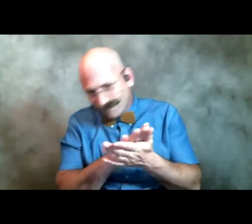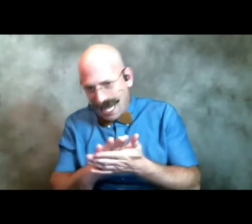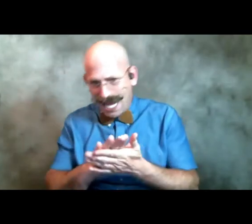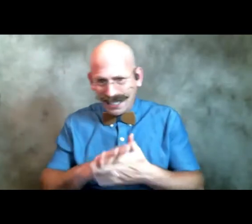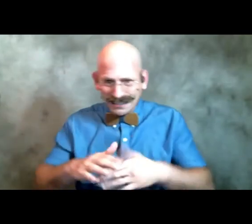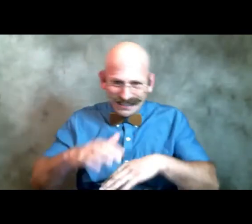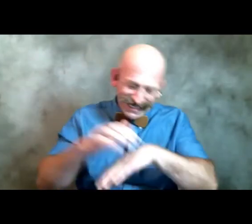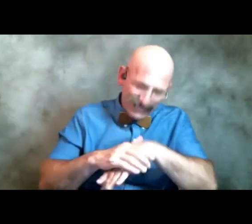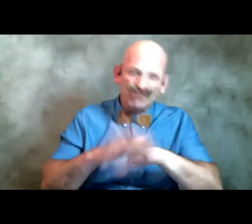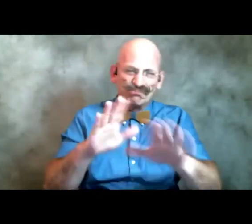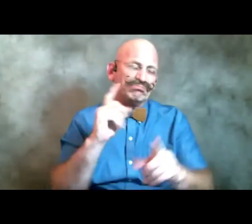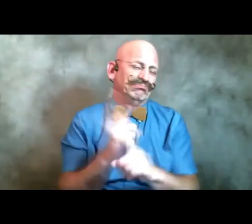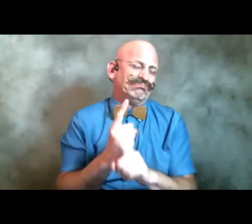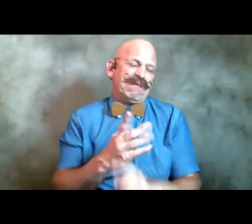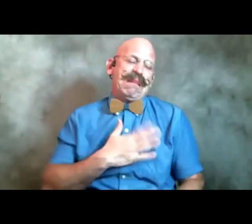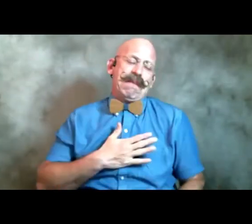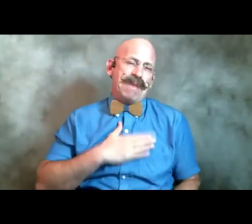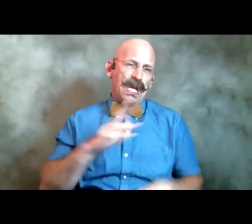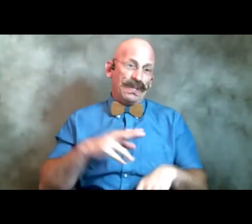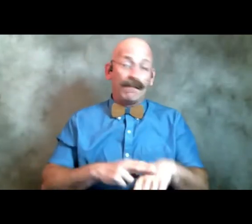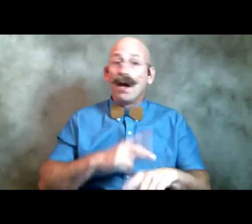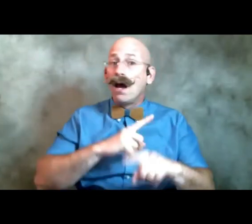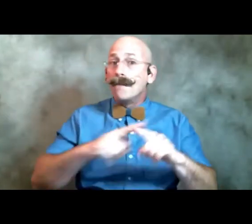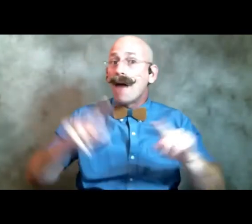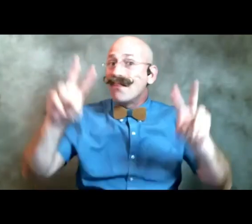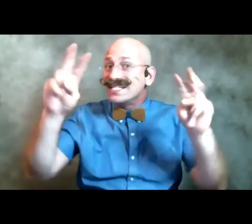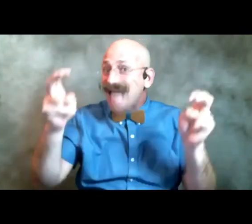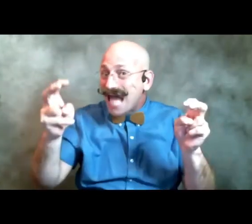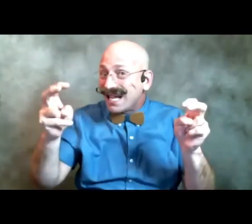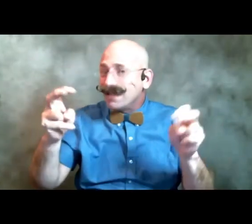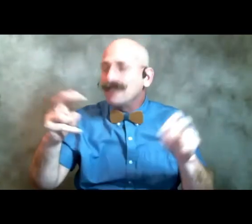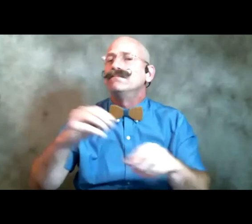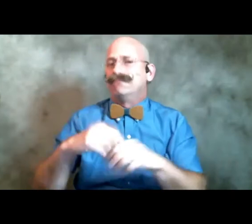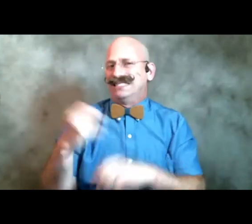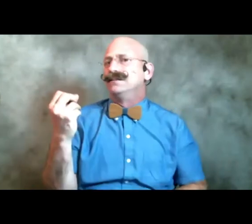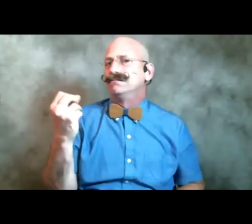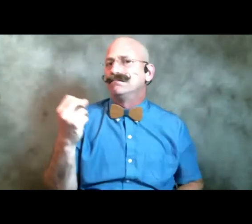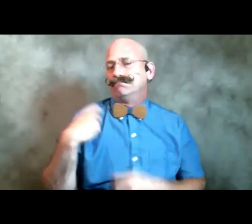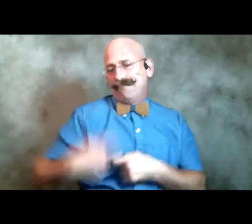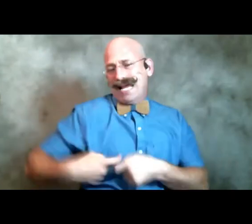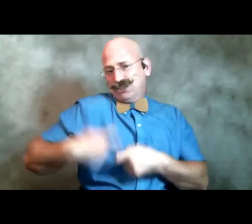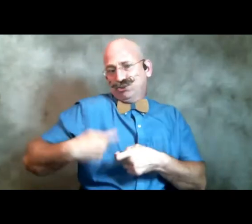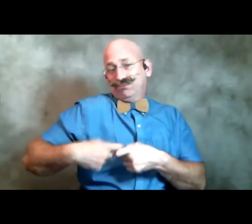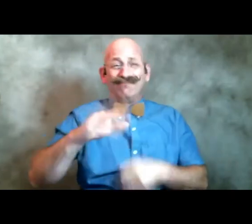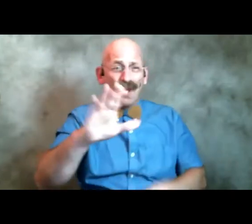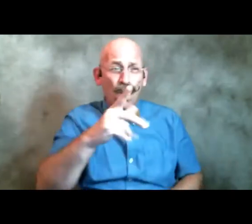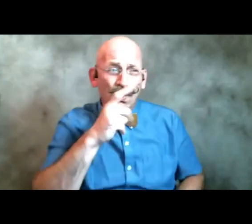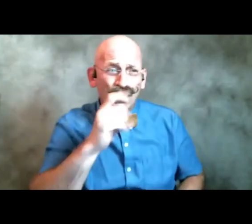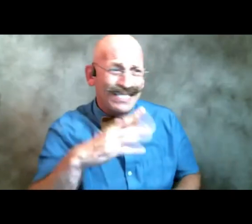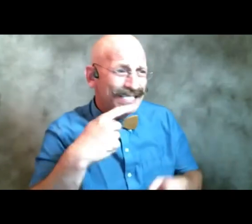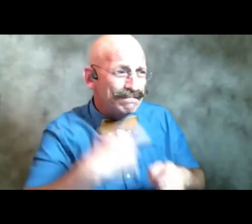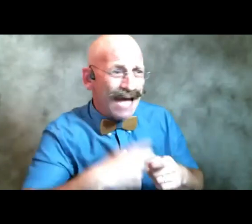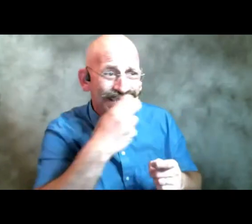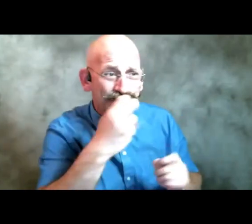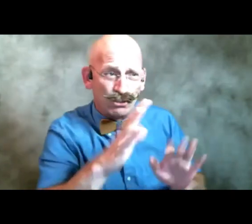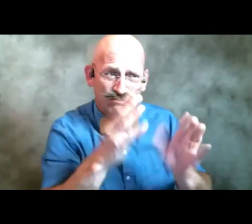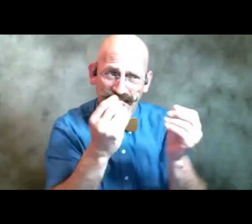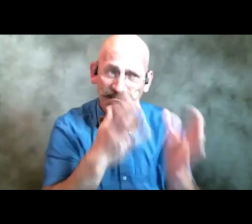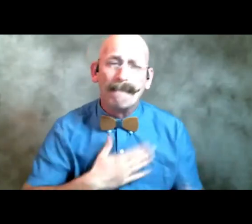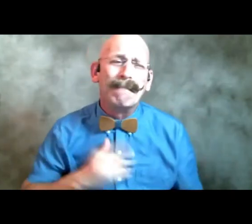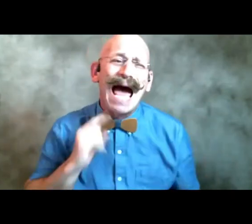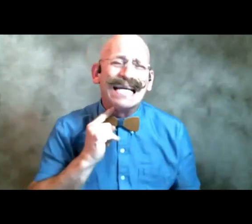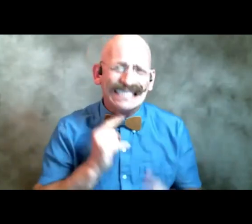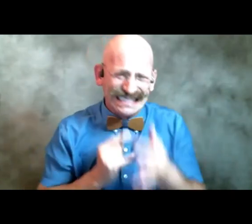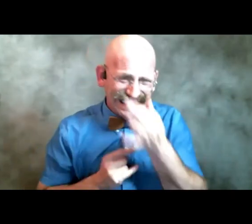except that the title is in Spanish and my apologies to Spanish speakers because my accent really